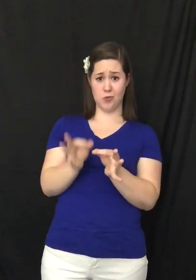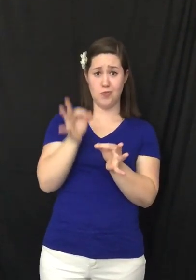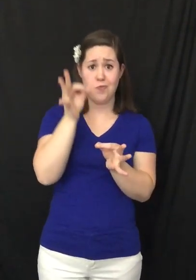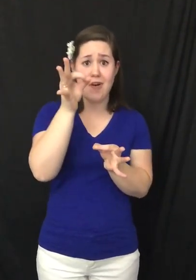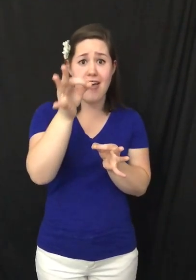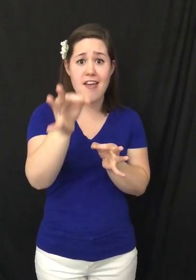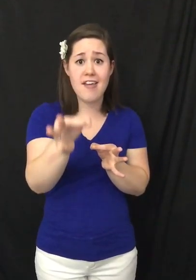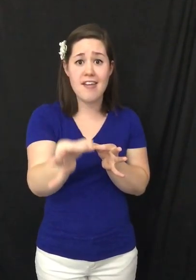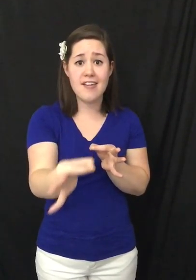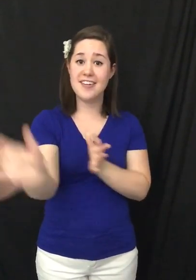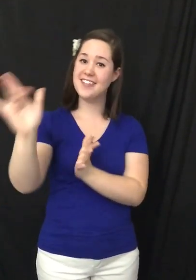The Father's arms are open wide.